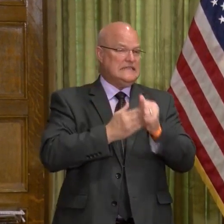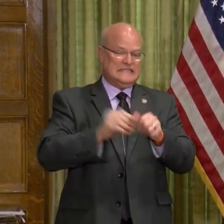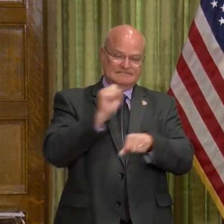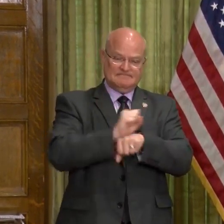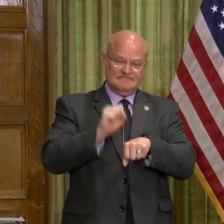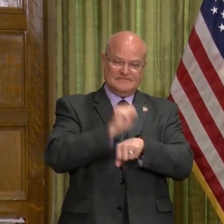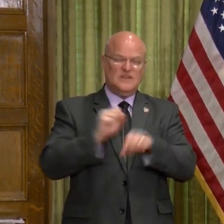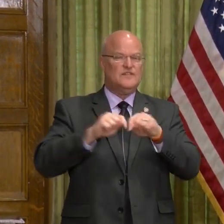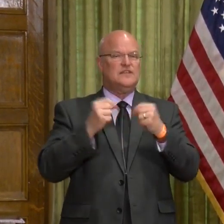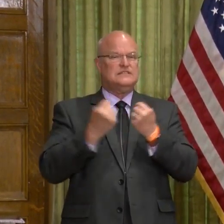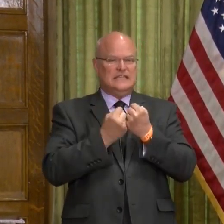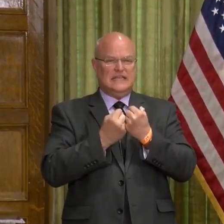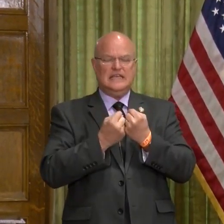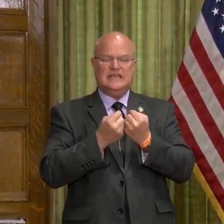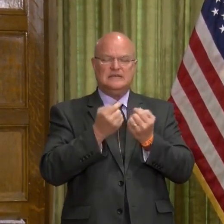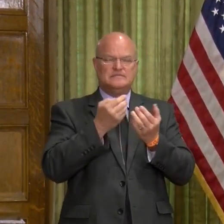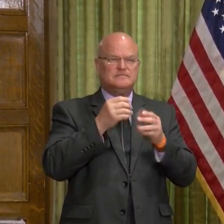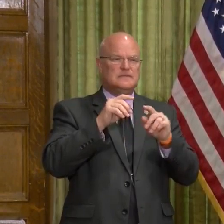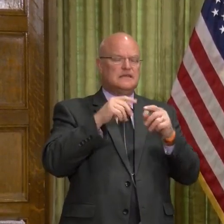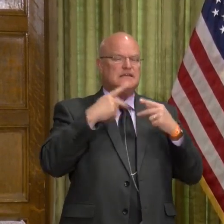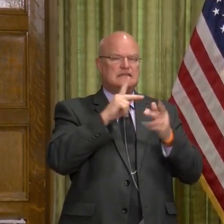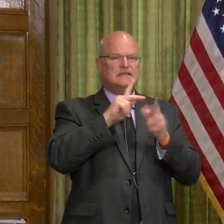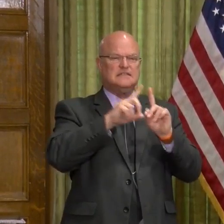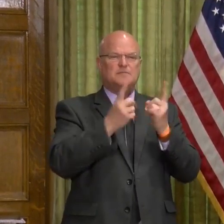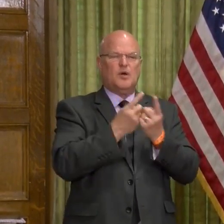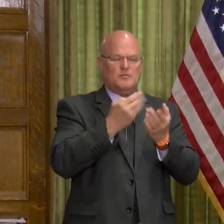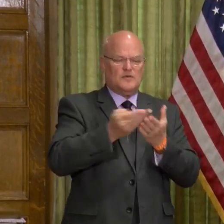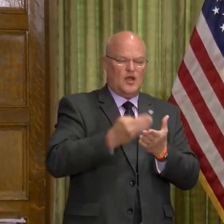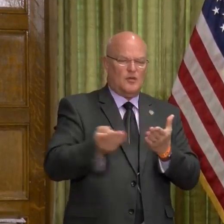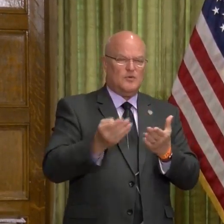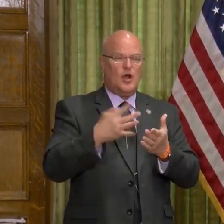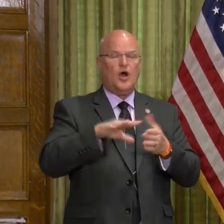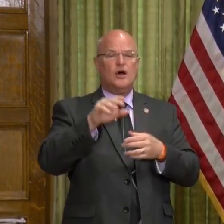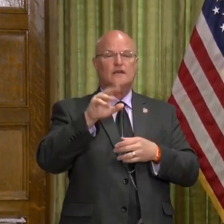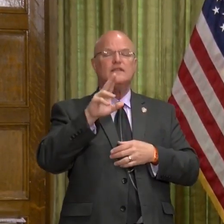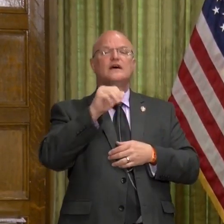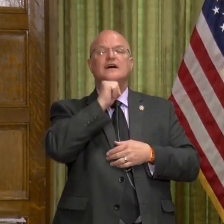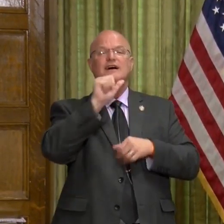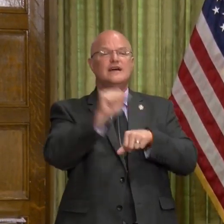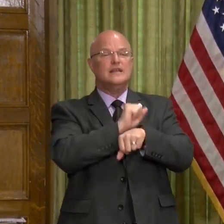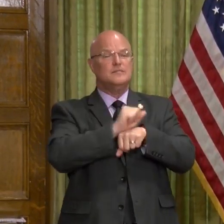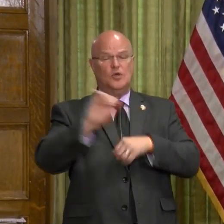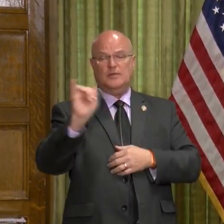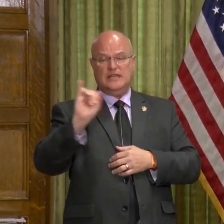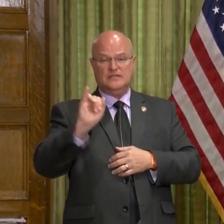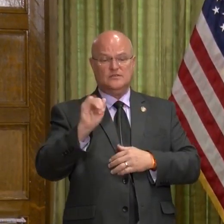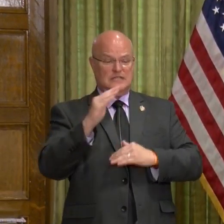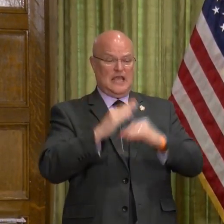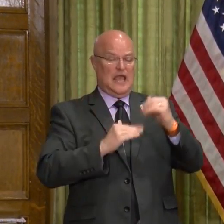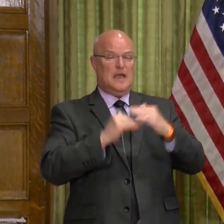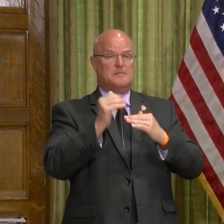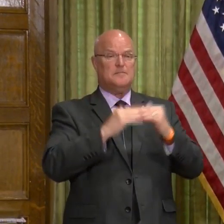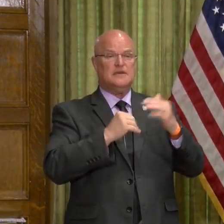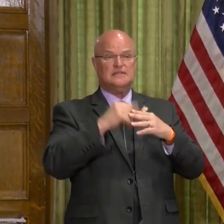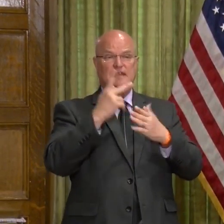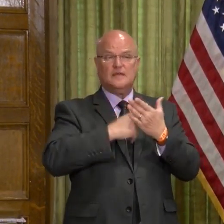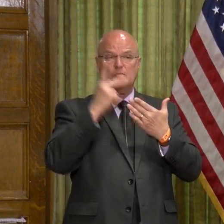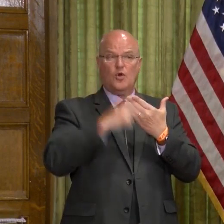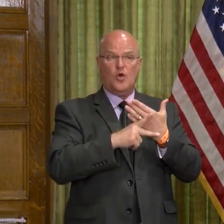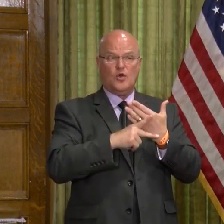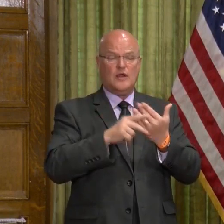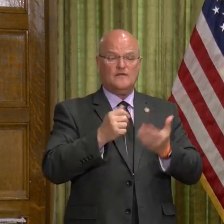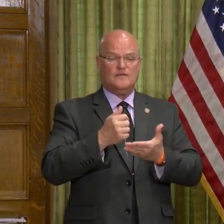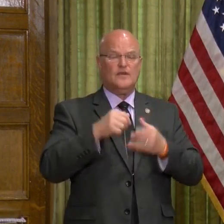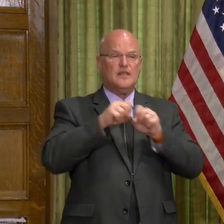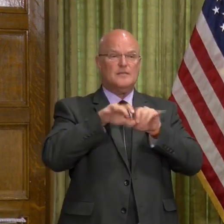effort with their team at Commerce on the unemployment insurance, building the program for the pandemic unemployment assistance,